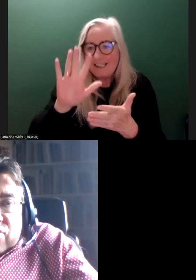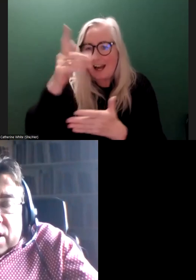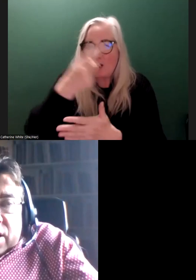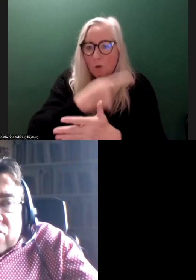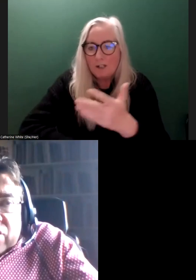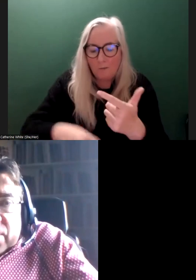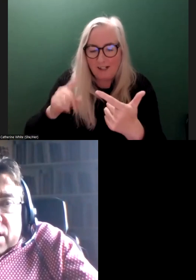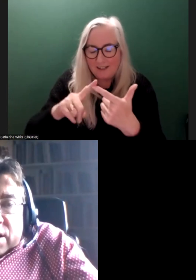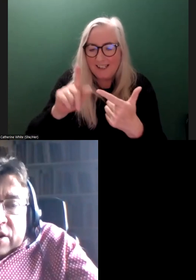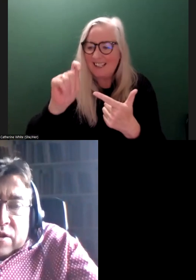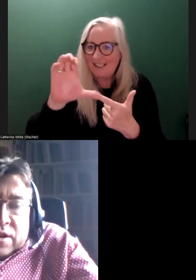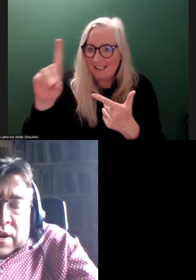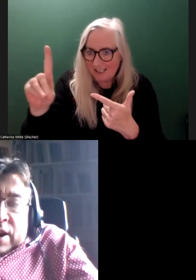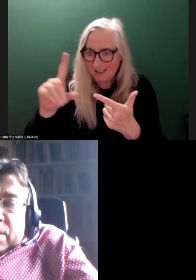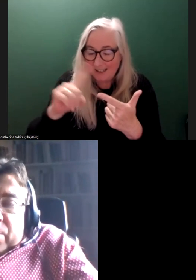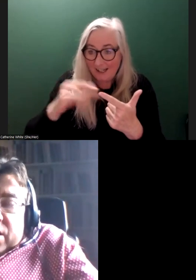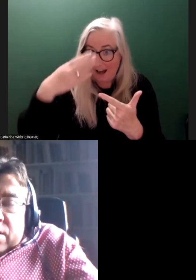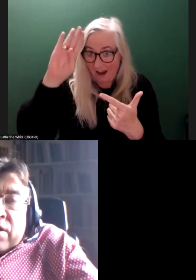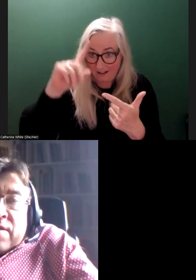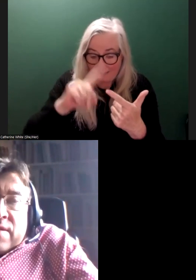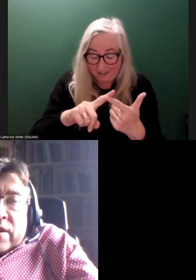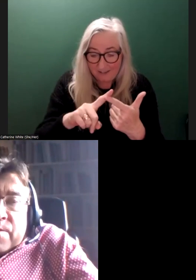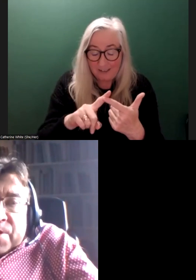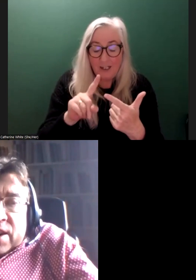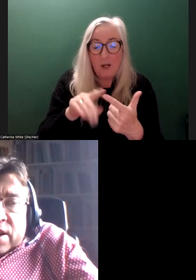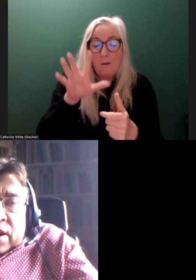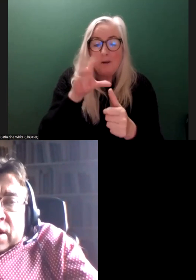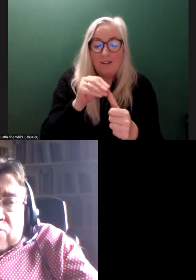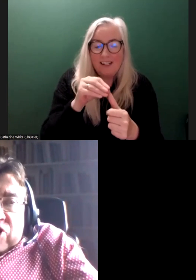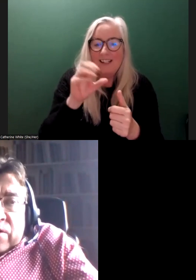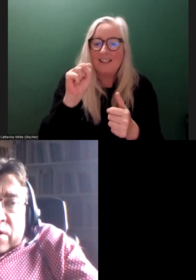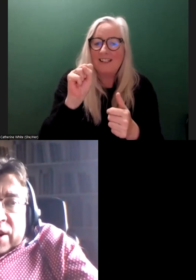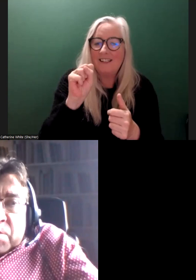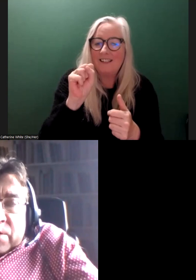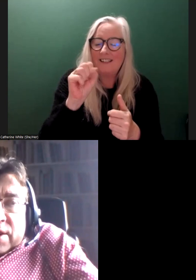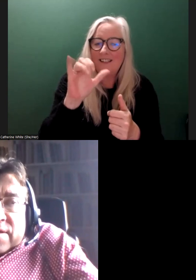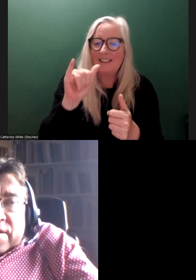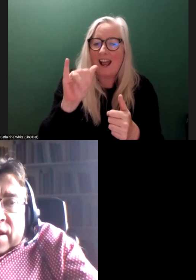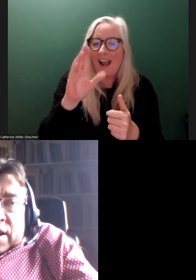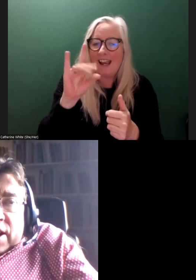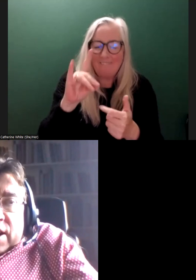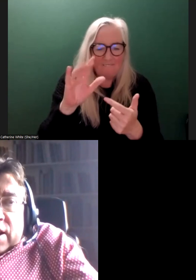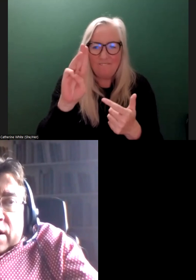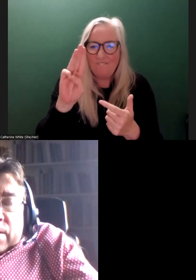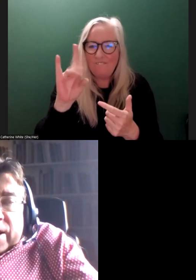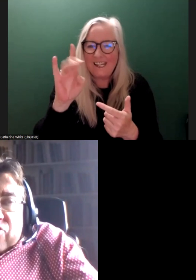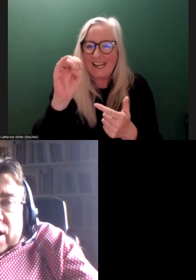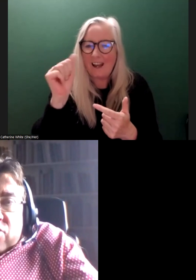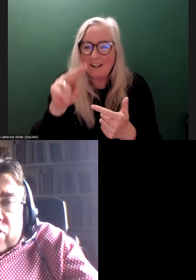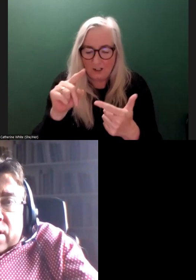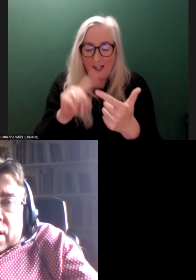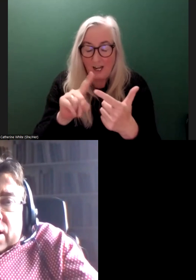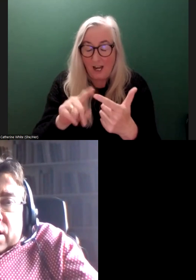in Trinity College Dublin in Ireland, and particularly Sy Feehan, who shared her experiences of